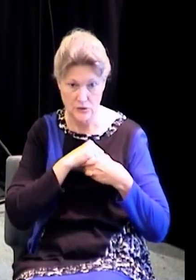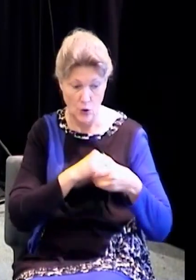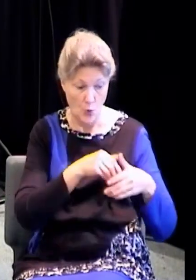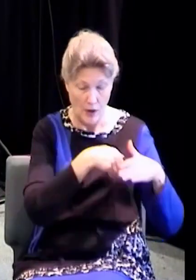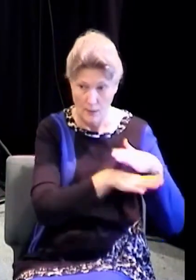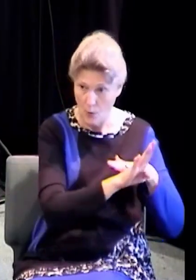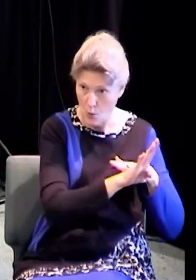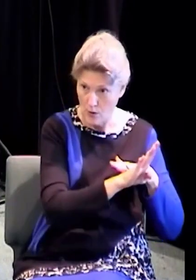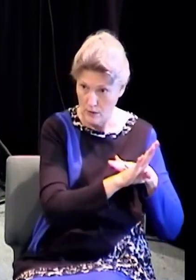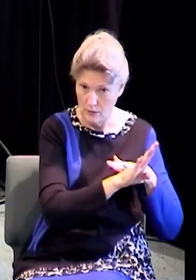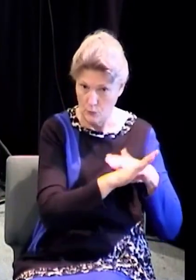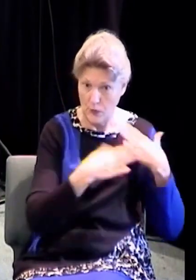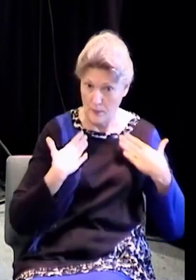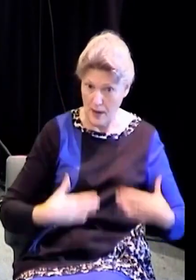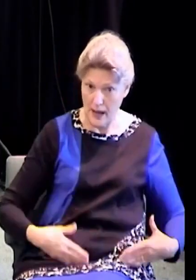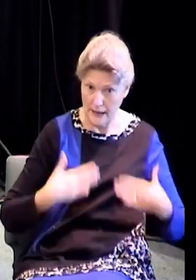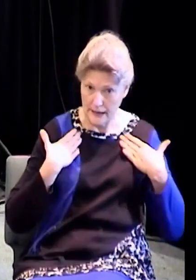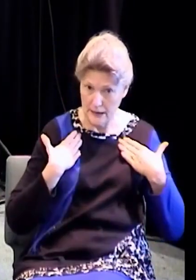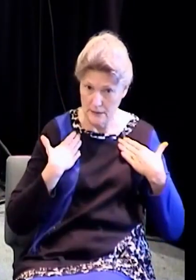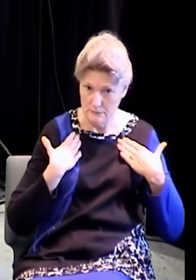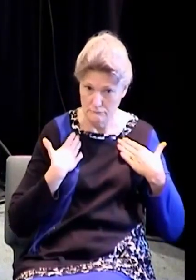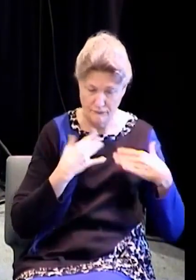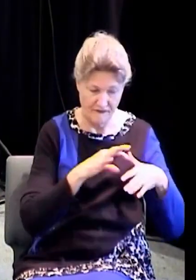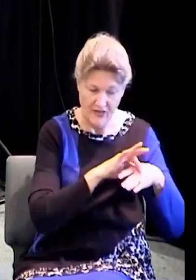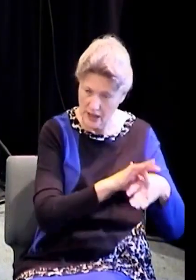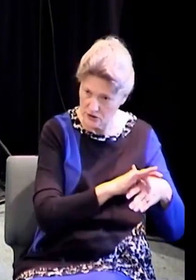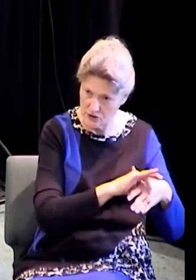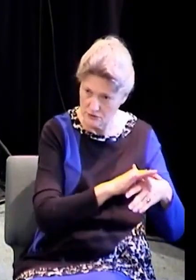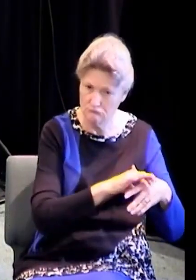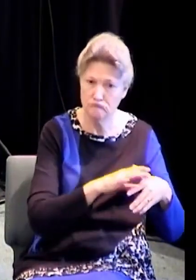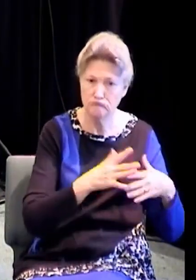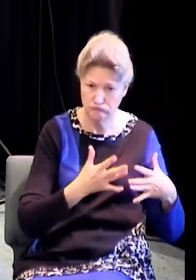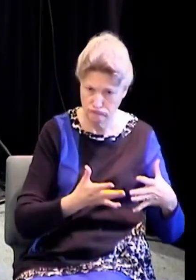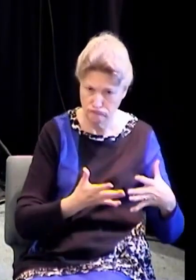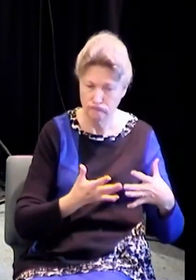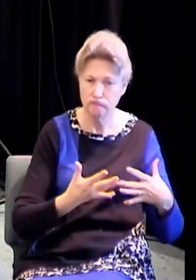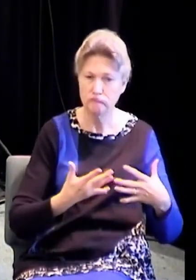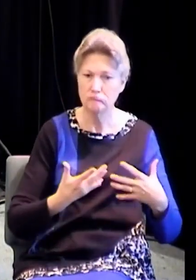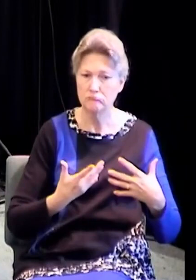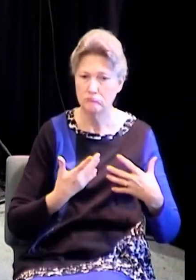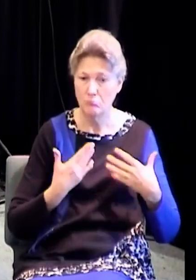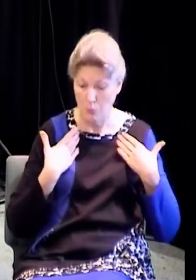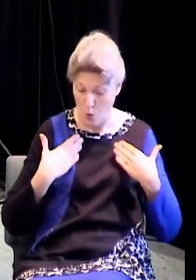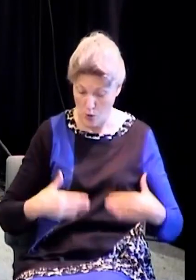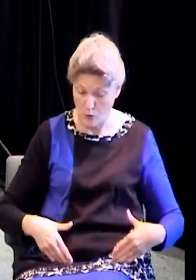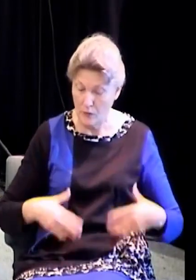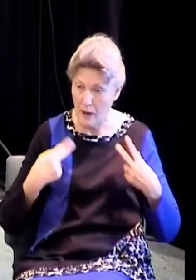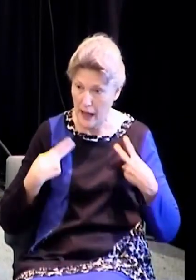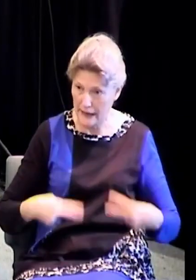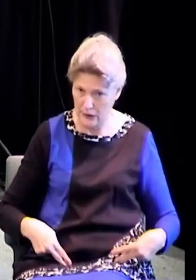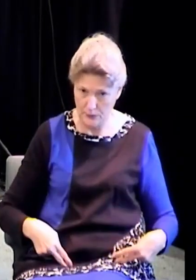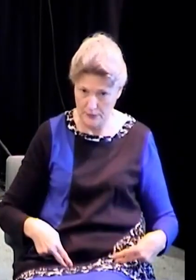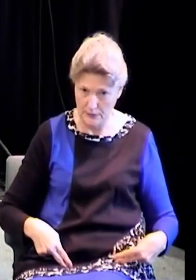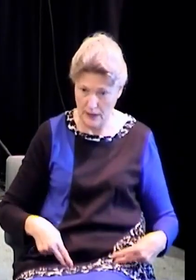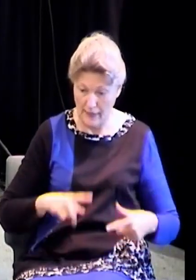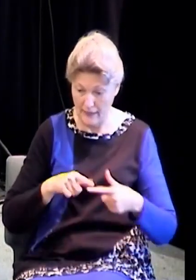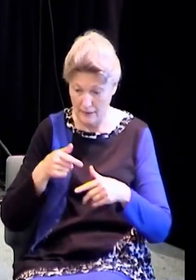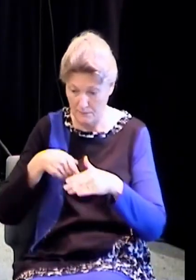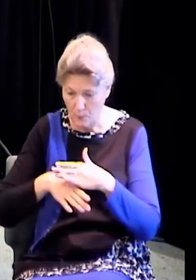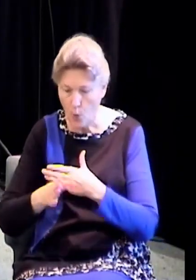flesh. That which is born of flesh is flesh. You are born in the flesh. We have to be born again. We have to